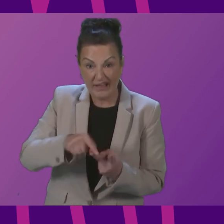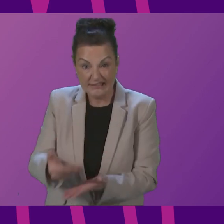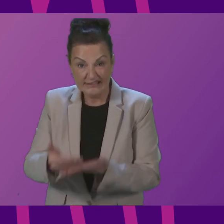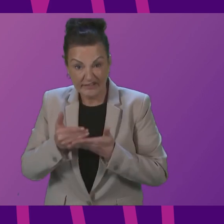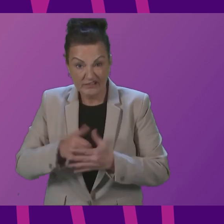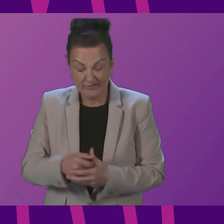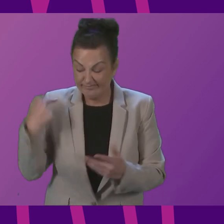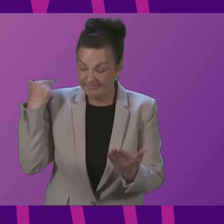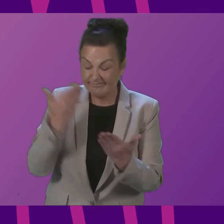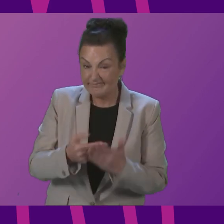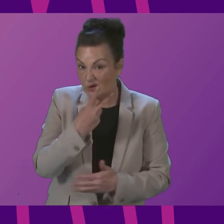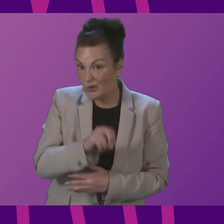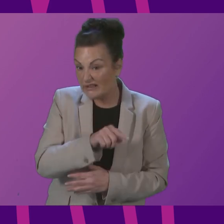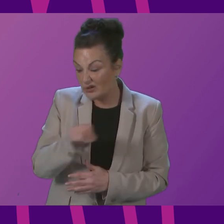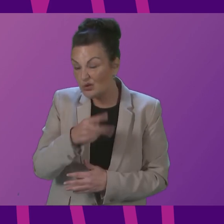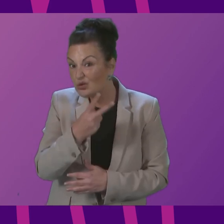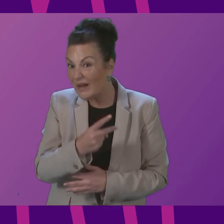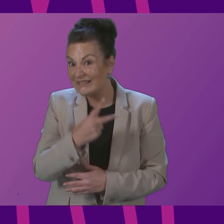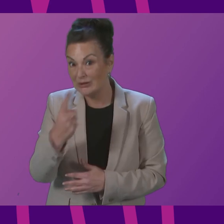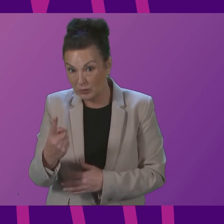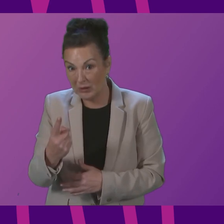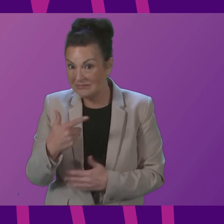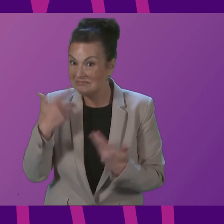2020 and 2021 and I have heard